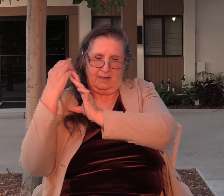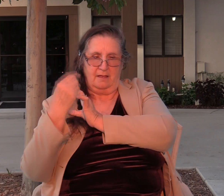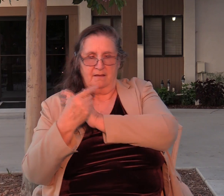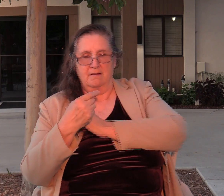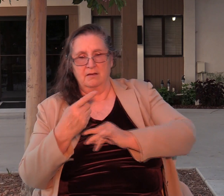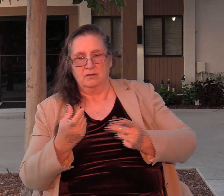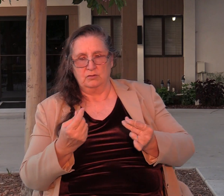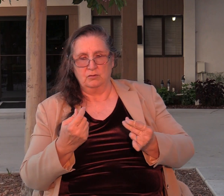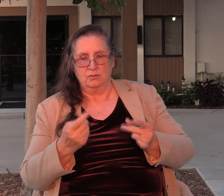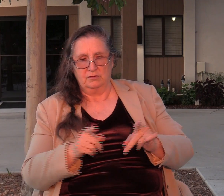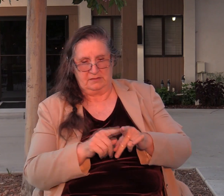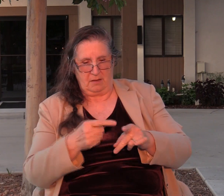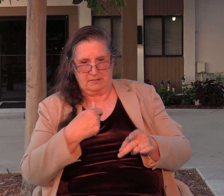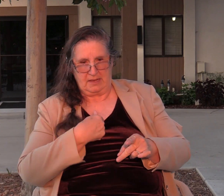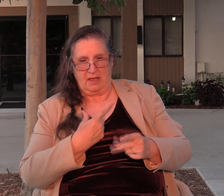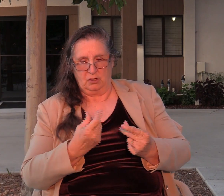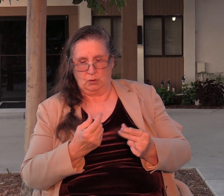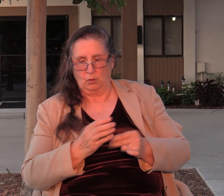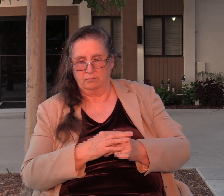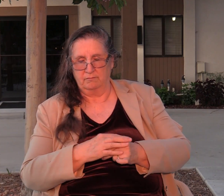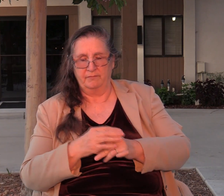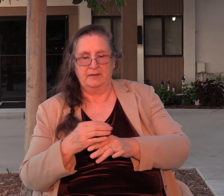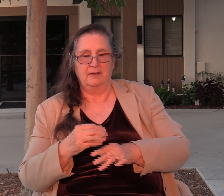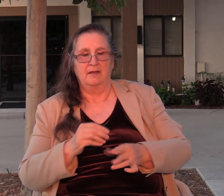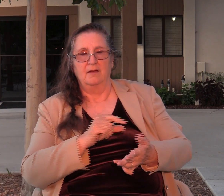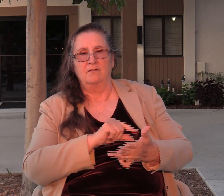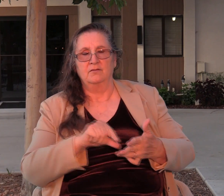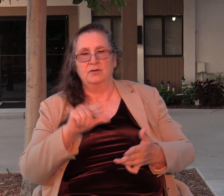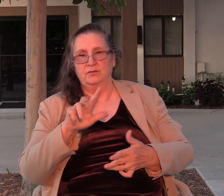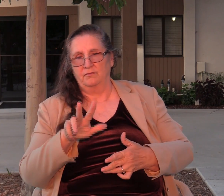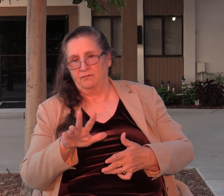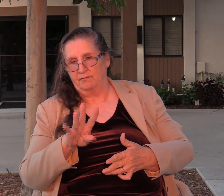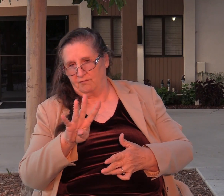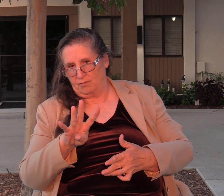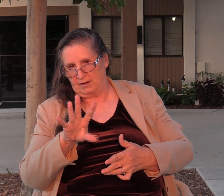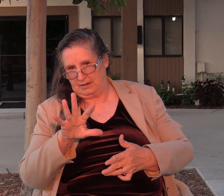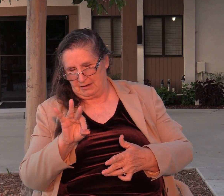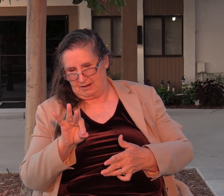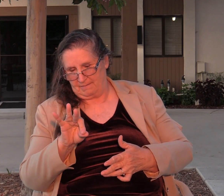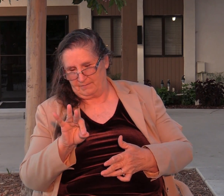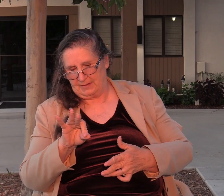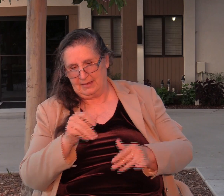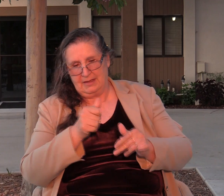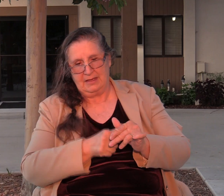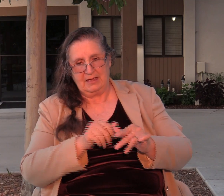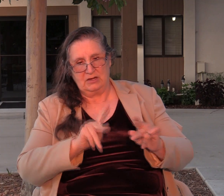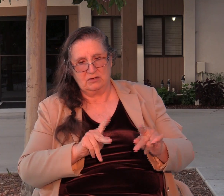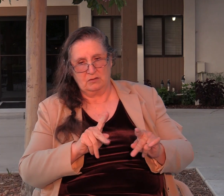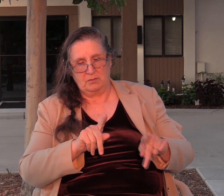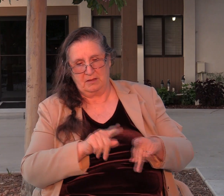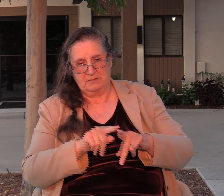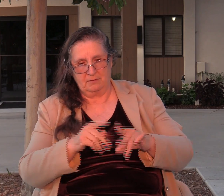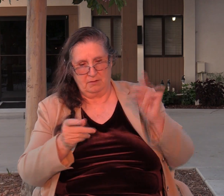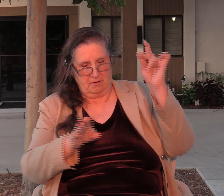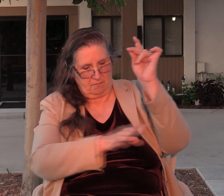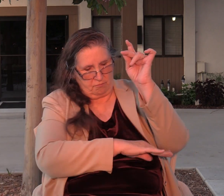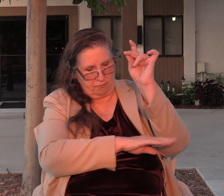you know, do the same thing. Verse 49. And so each of the people likewise cut down his own wood and followed